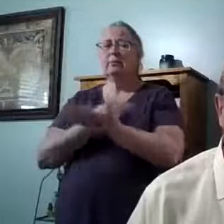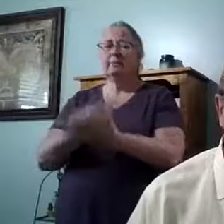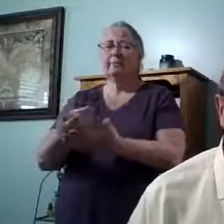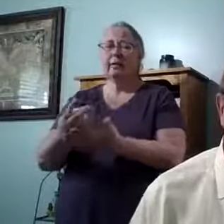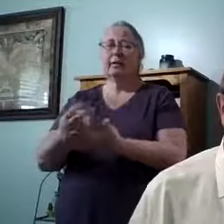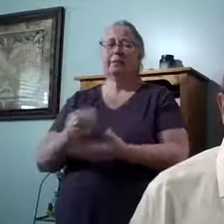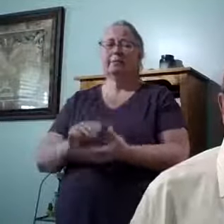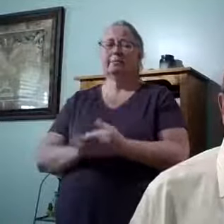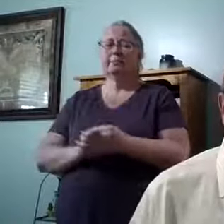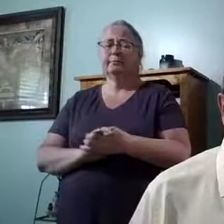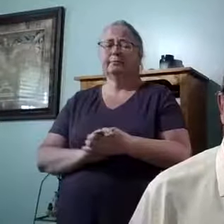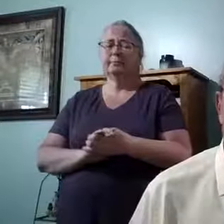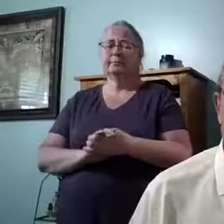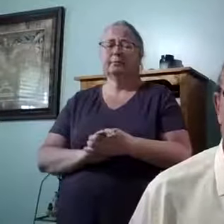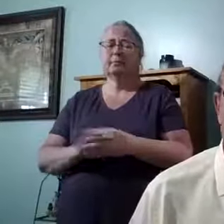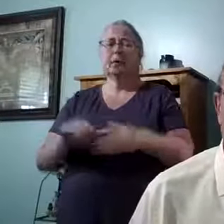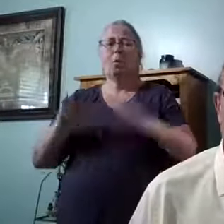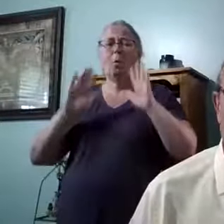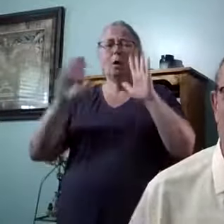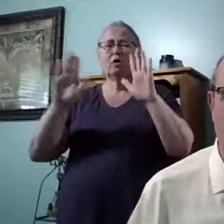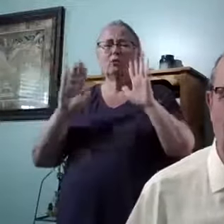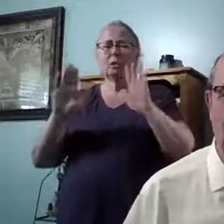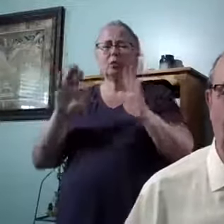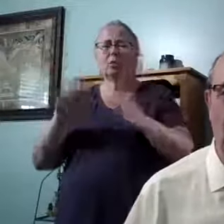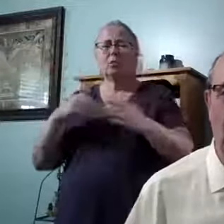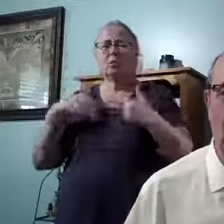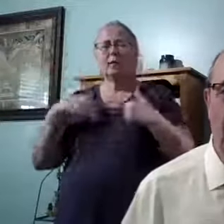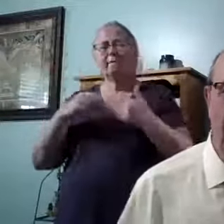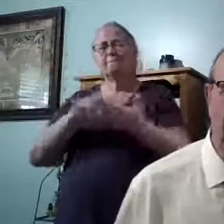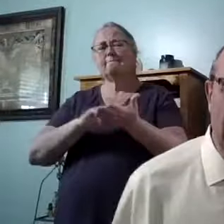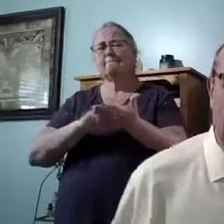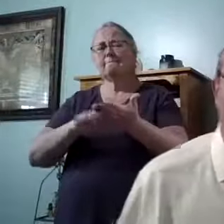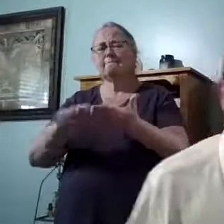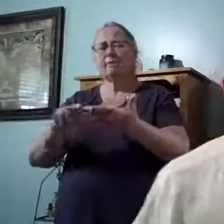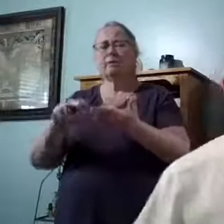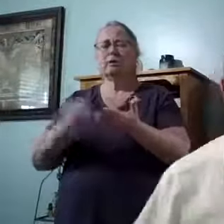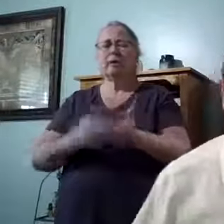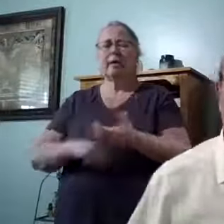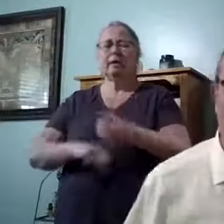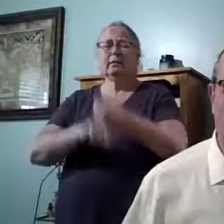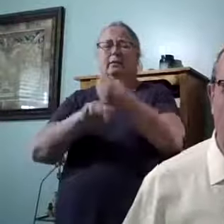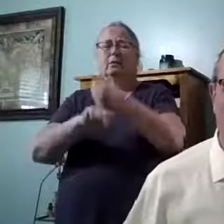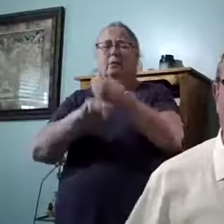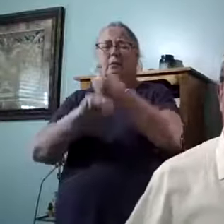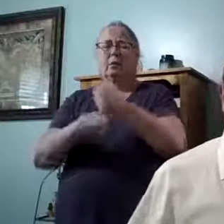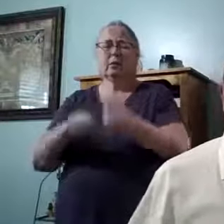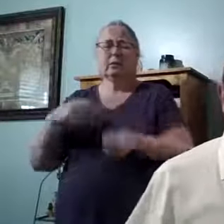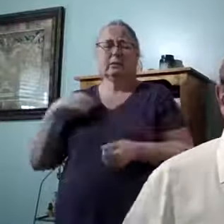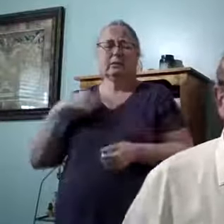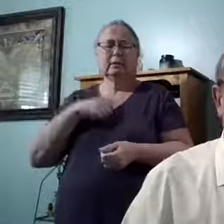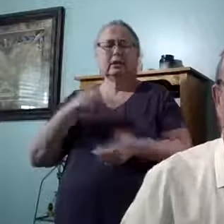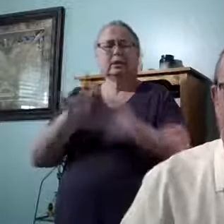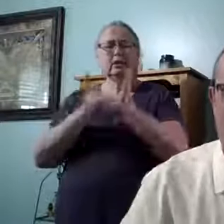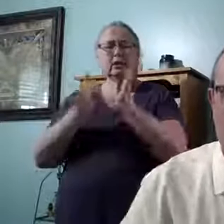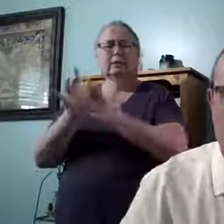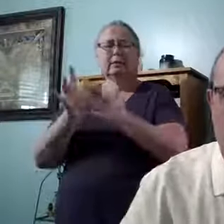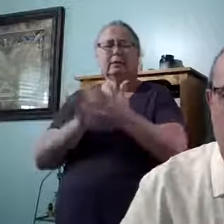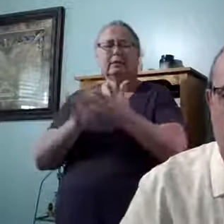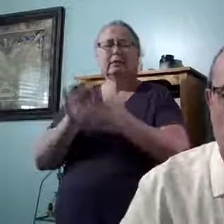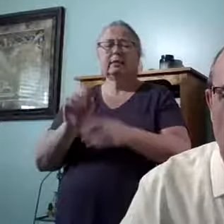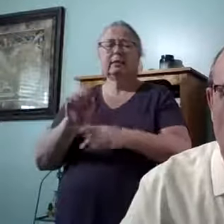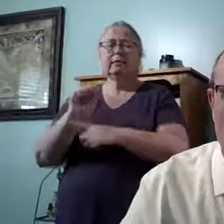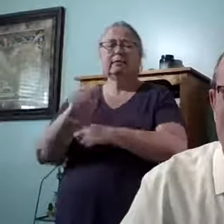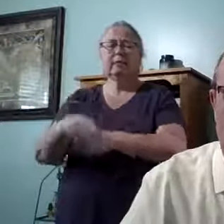Praise God. What tremendous. We have scripture that helps us to. Jesus overcame